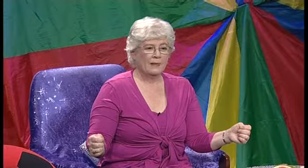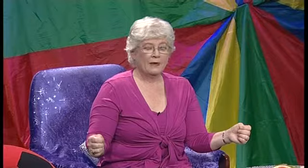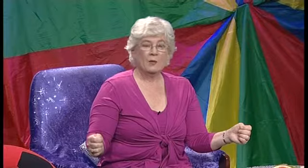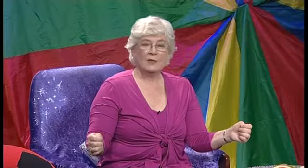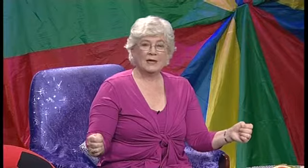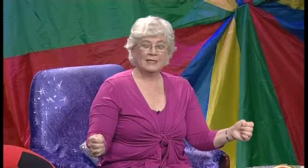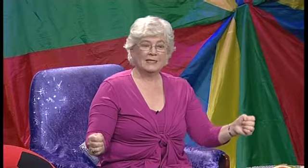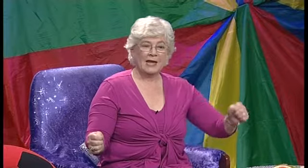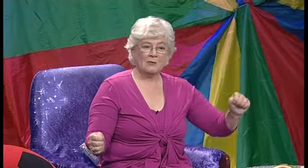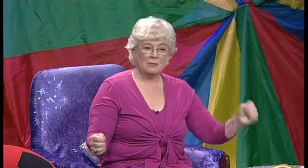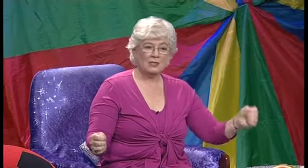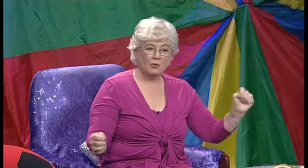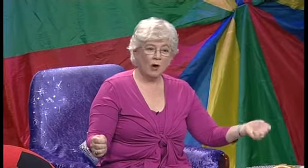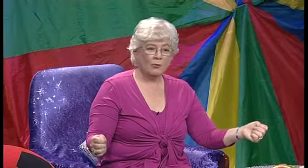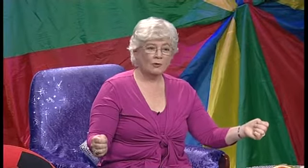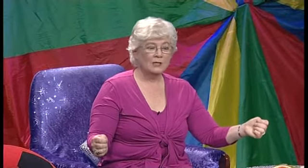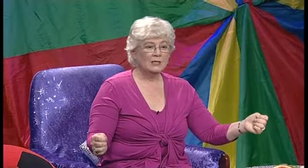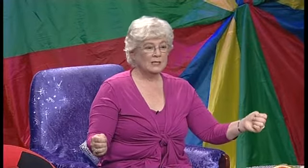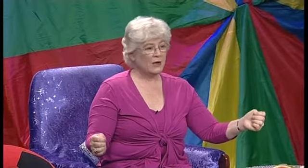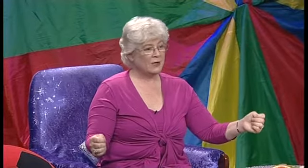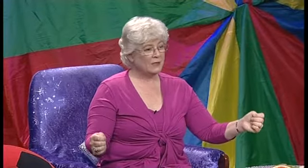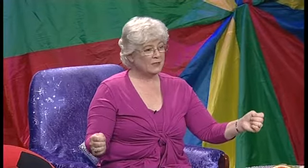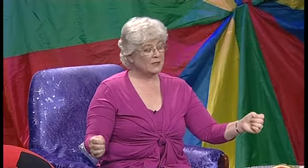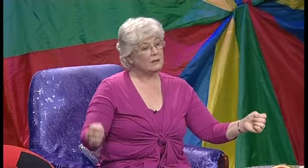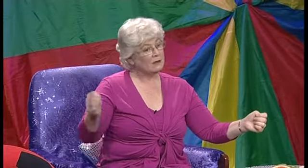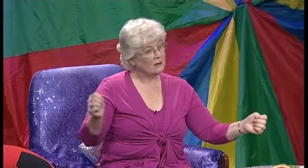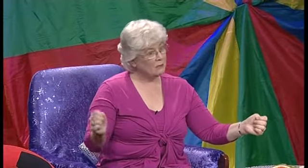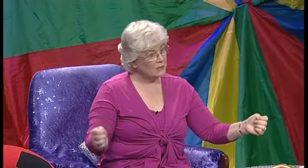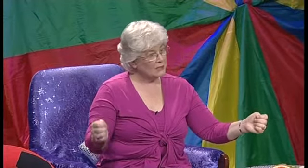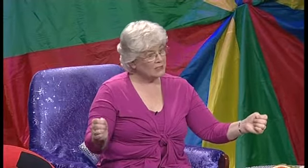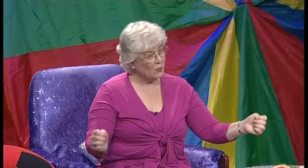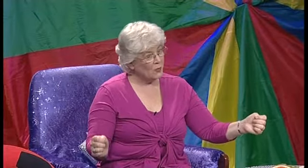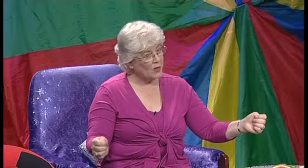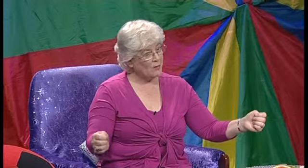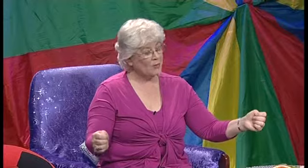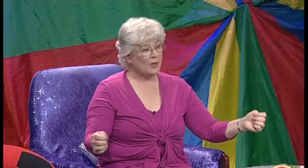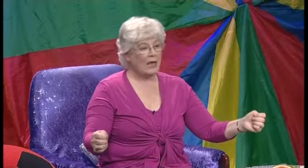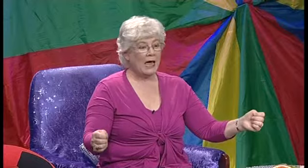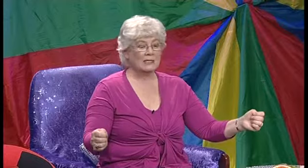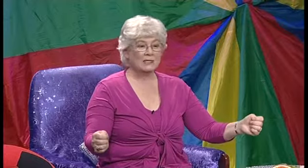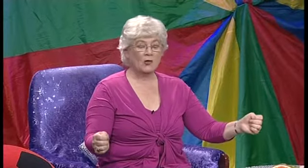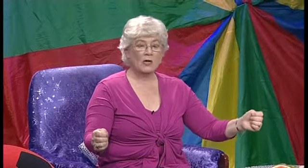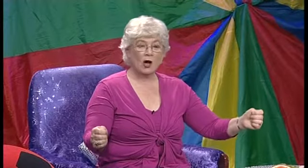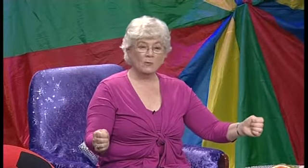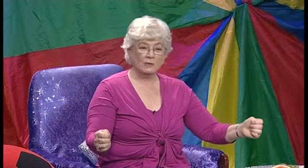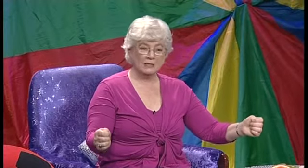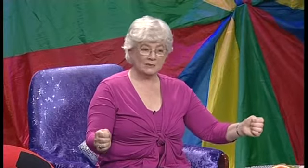Well the next day Mr. Wobble decided to visit Mr. Wibble. And so he opened his